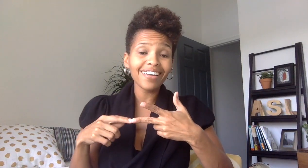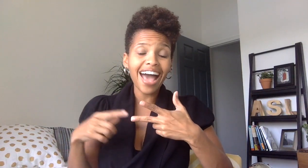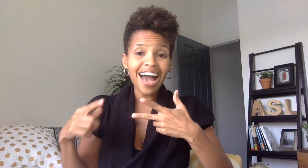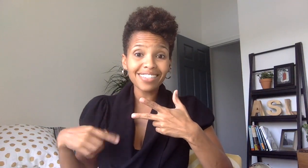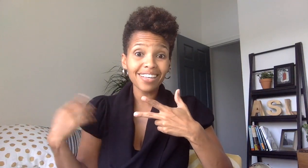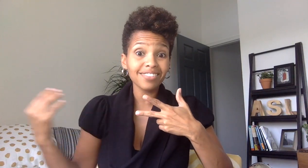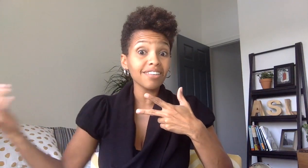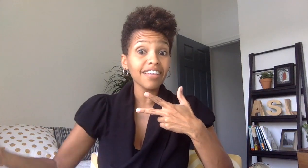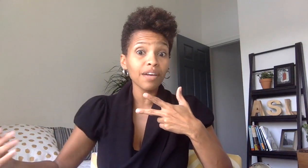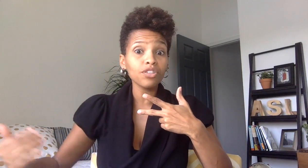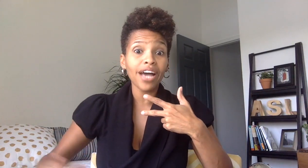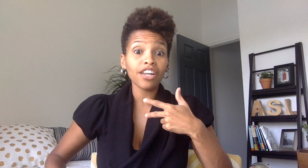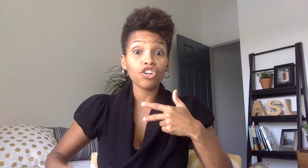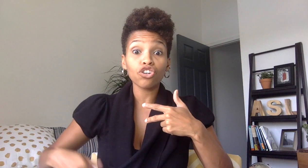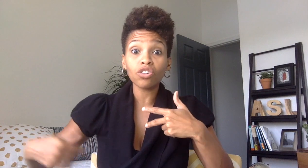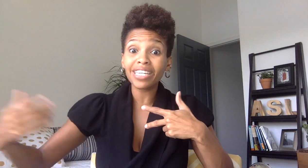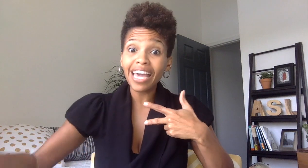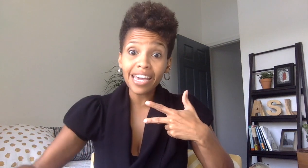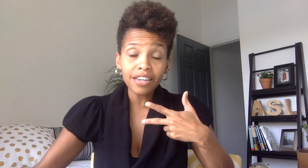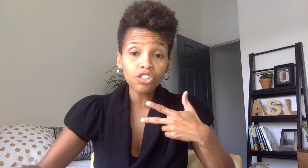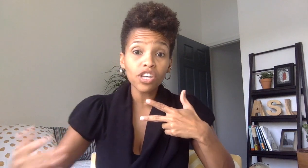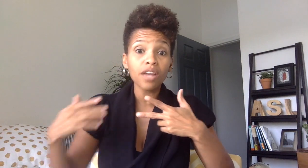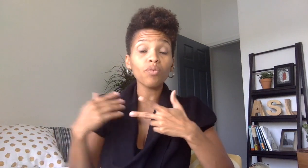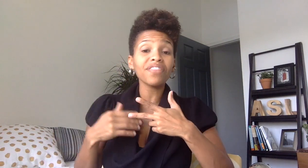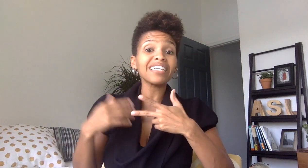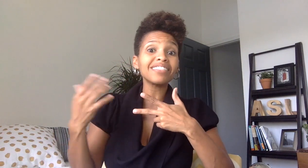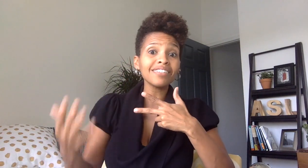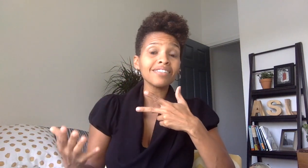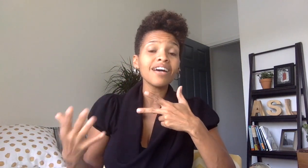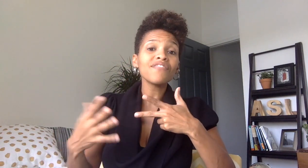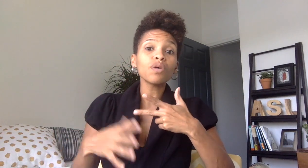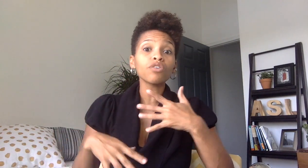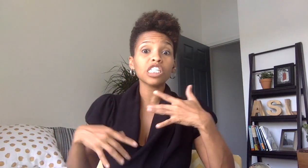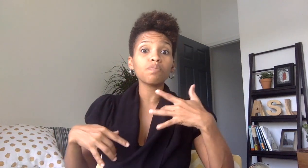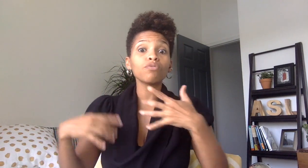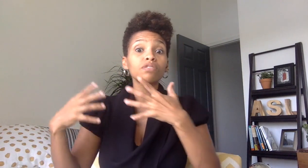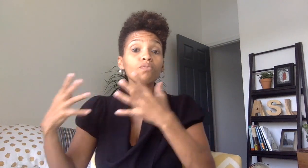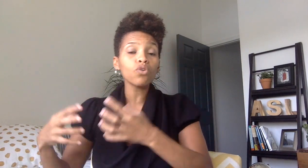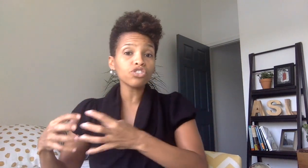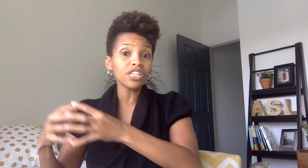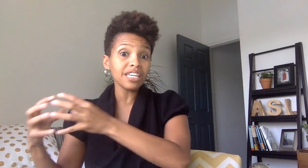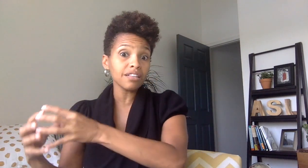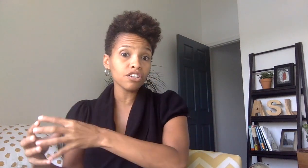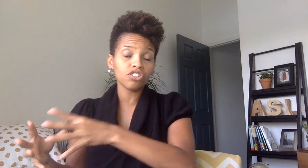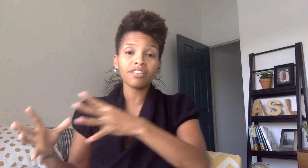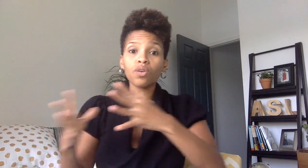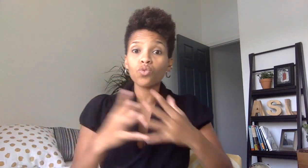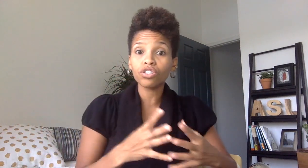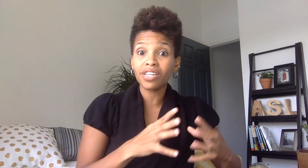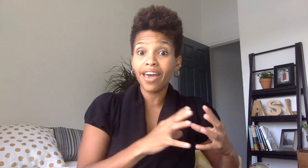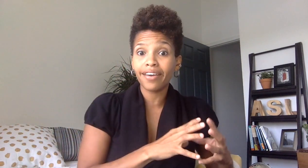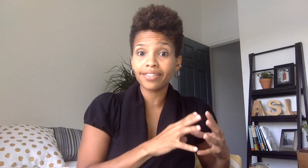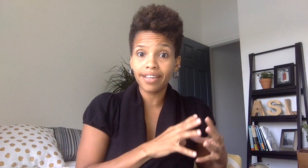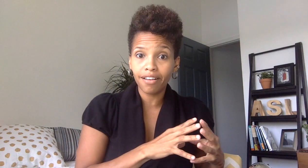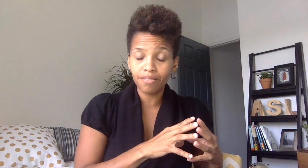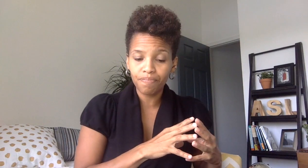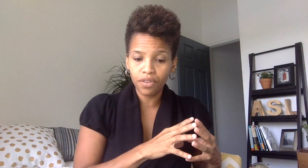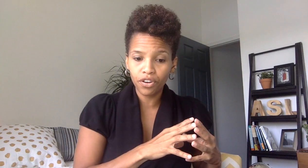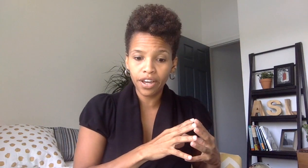access to language at an early age and when they did they were exposed more to English than they were to ASL all right